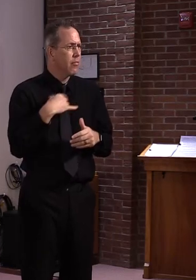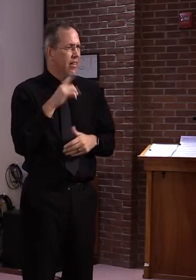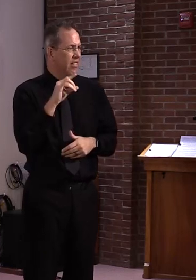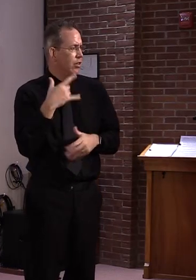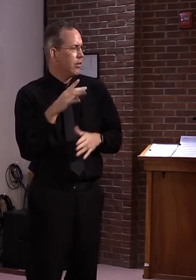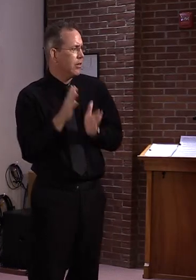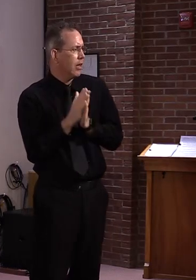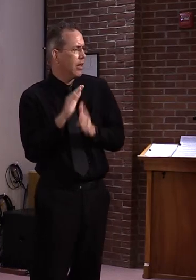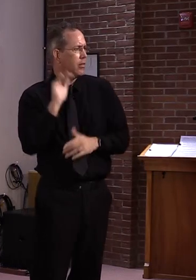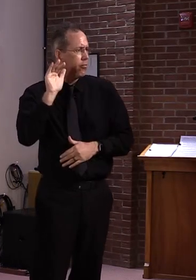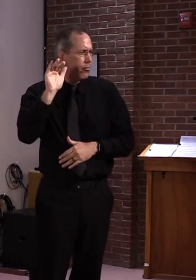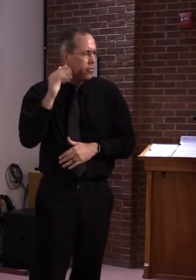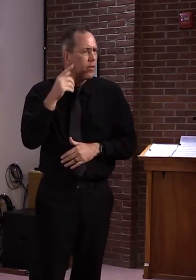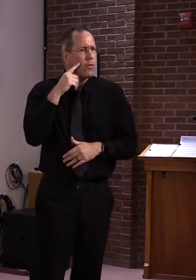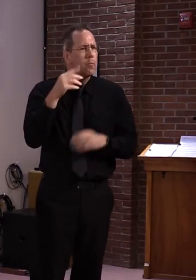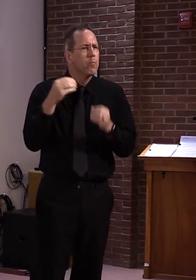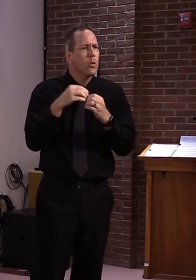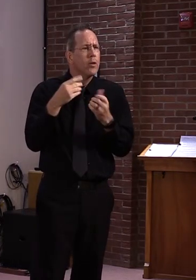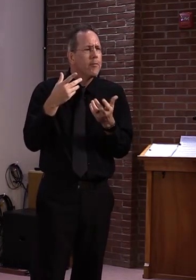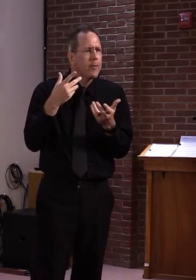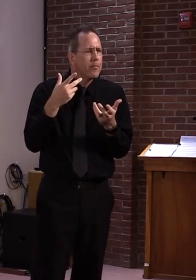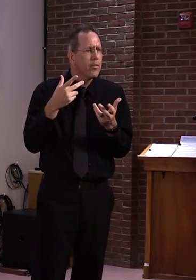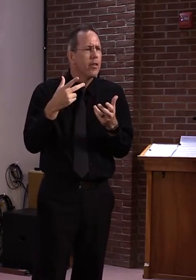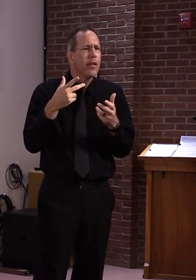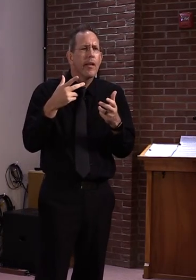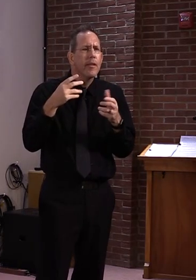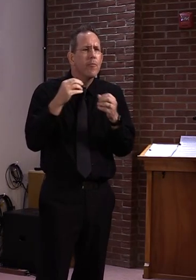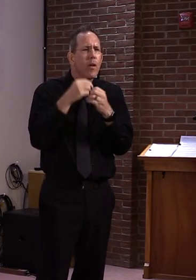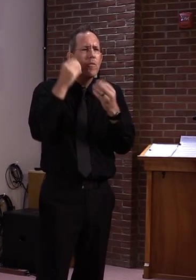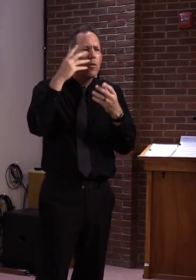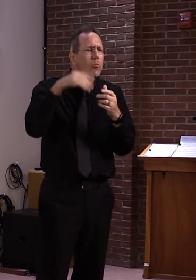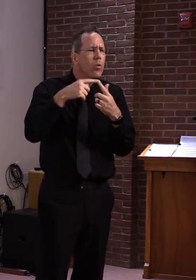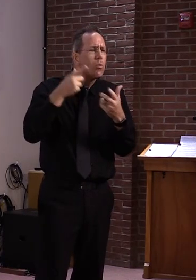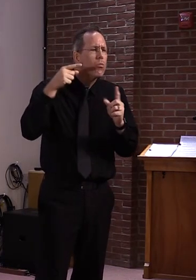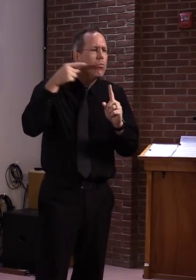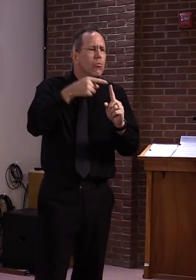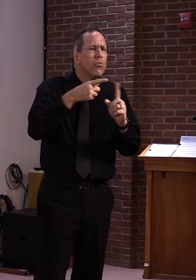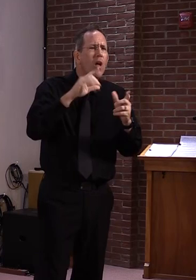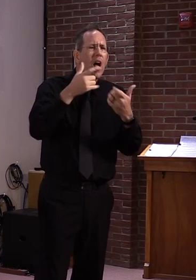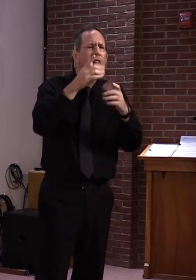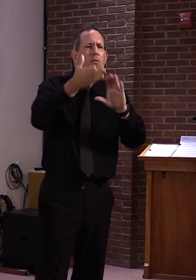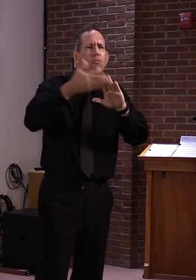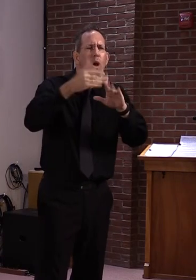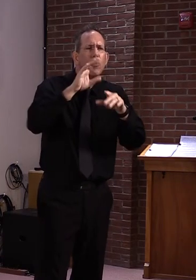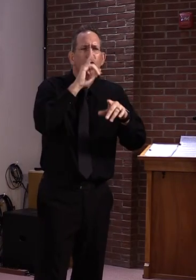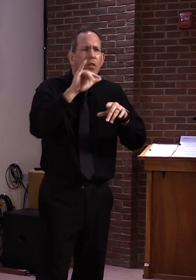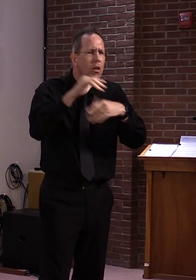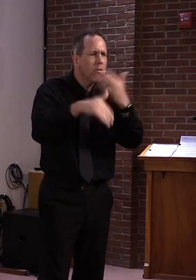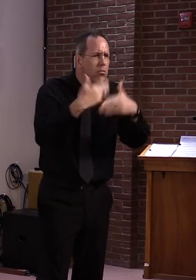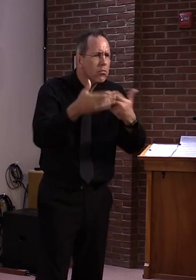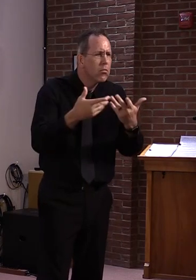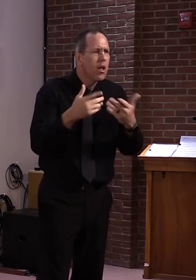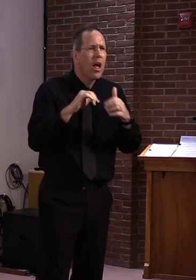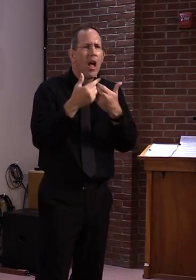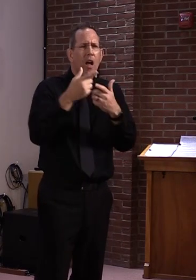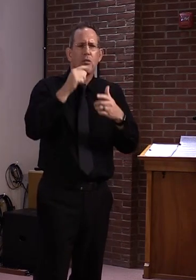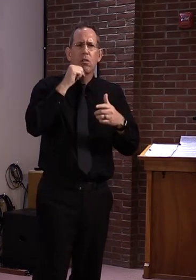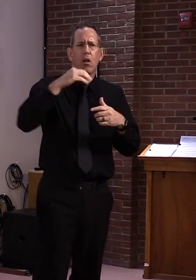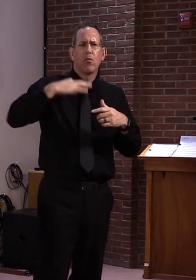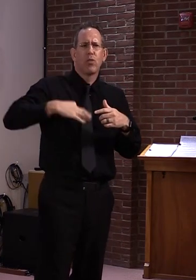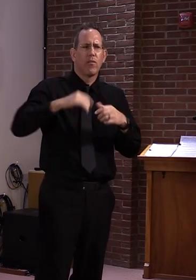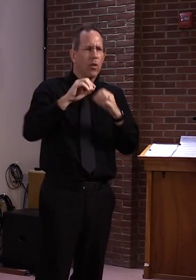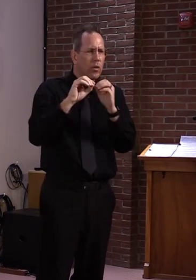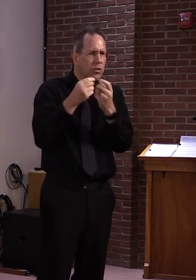level operating as a nonprofit to apply to the Internal Revenue Service as a nonprofit.